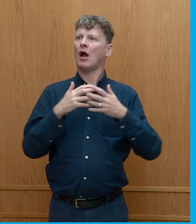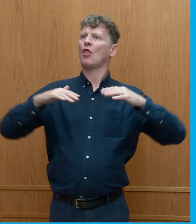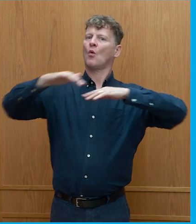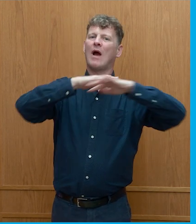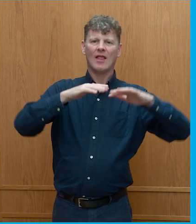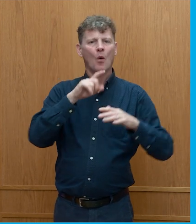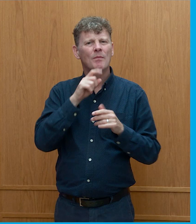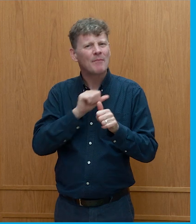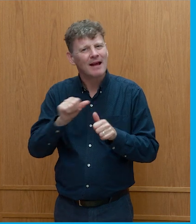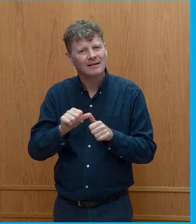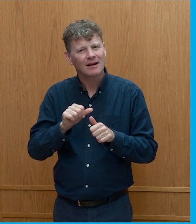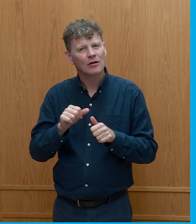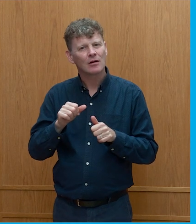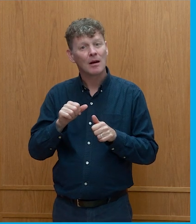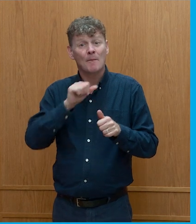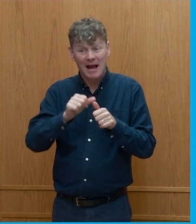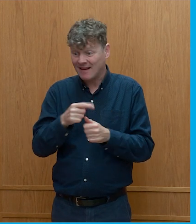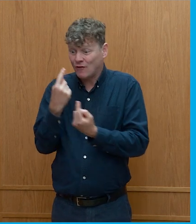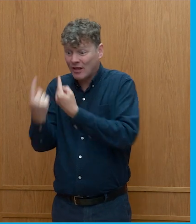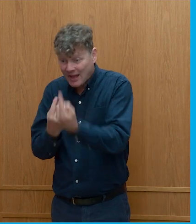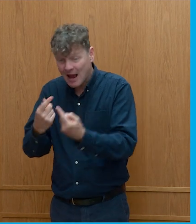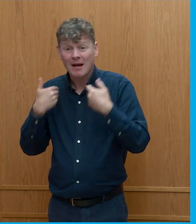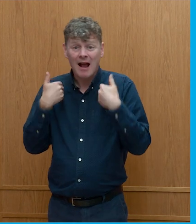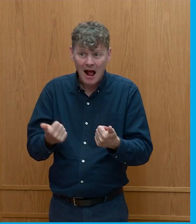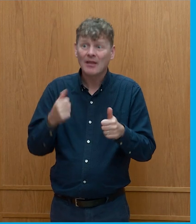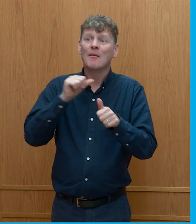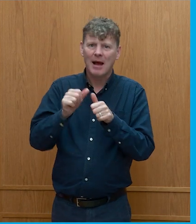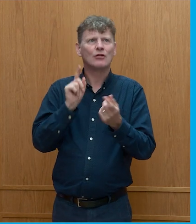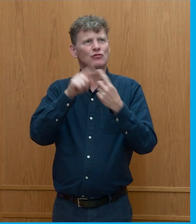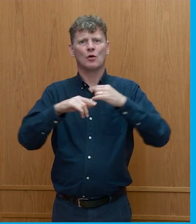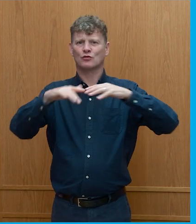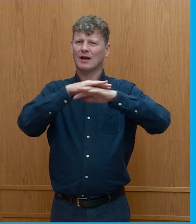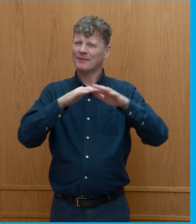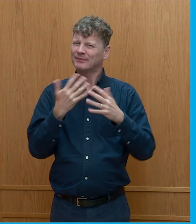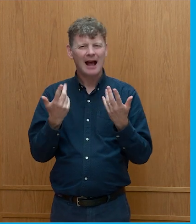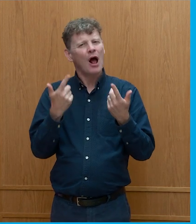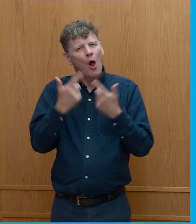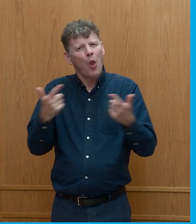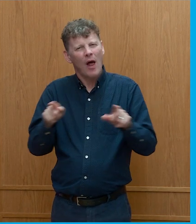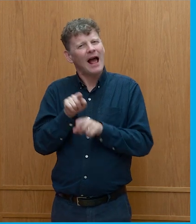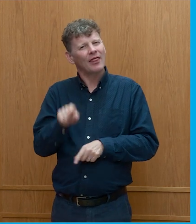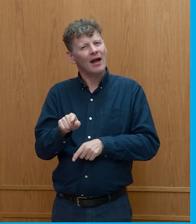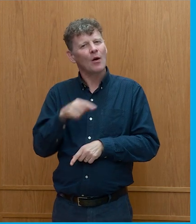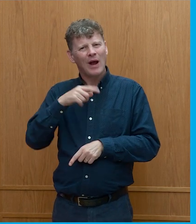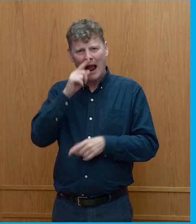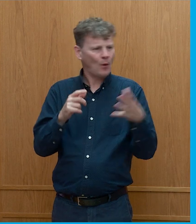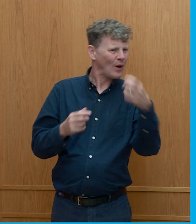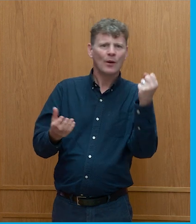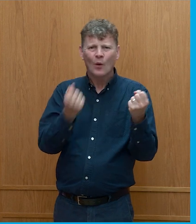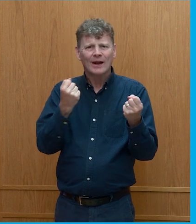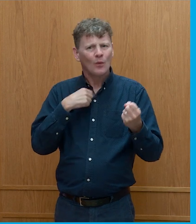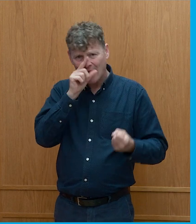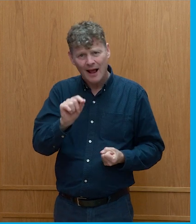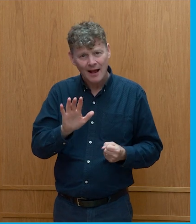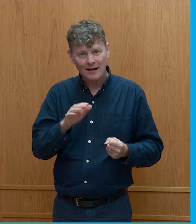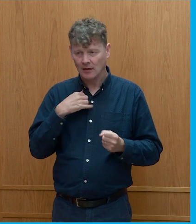response and probably a better response for their health as well. And I think there are quite a lot of these win-wins and I just keep bumping into